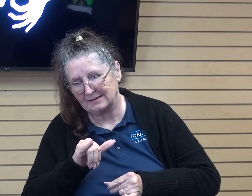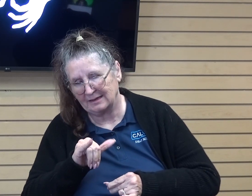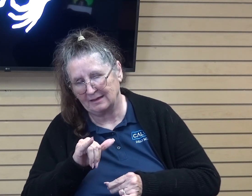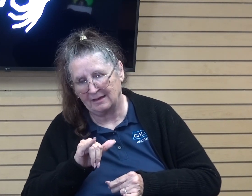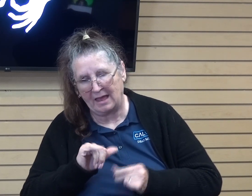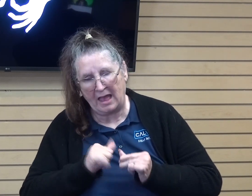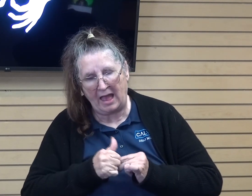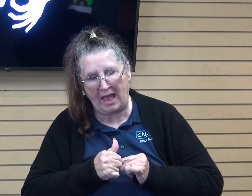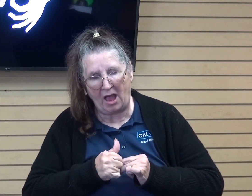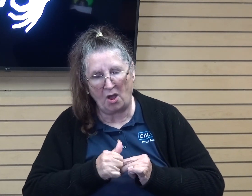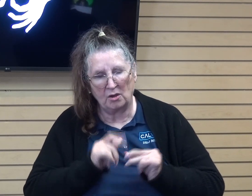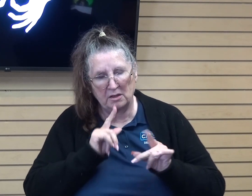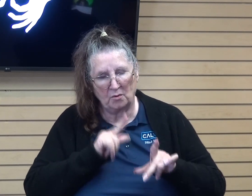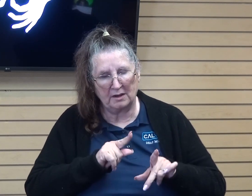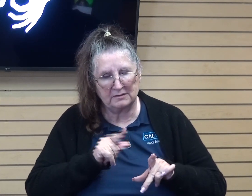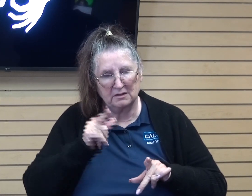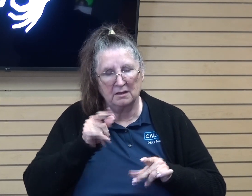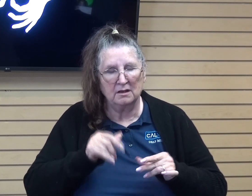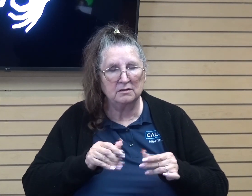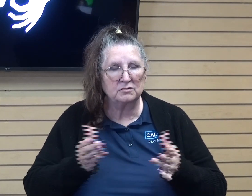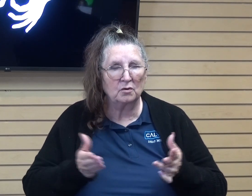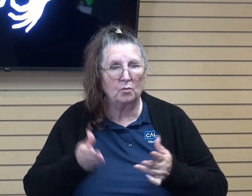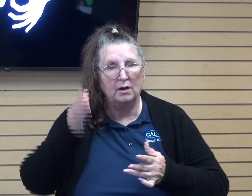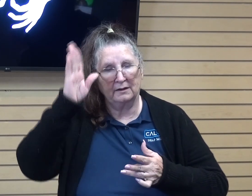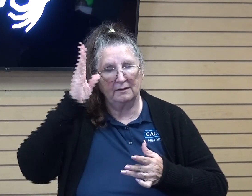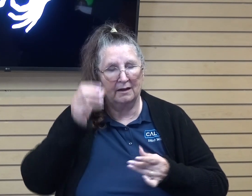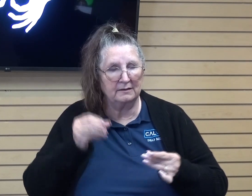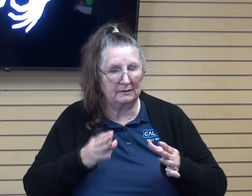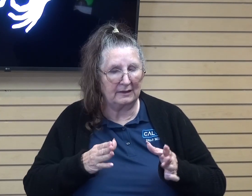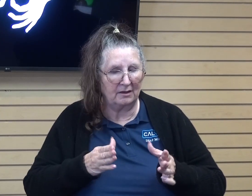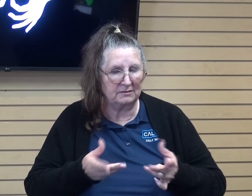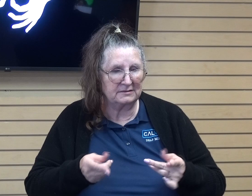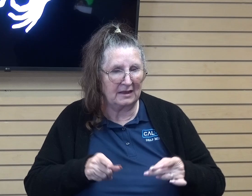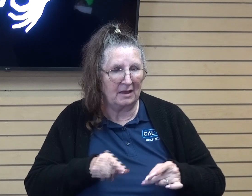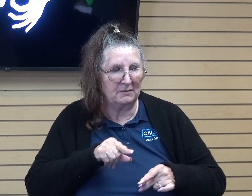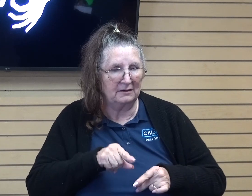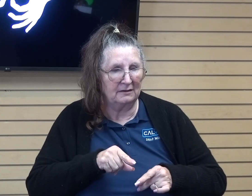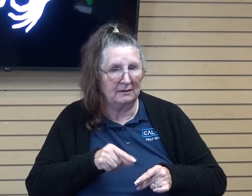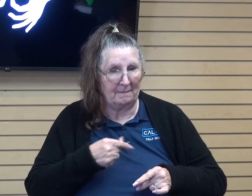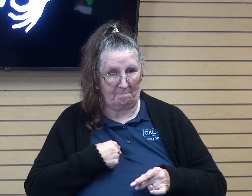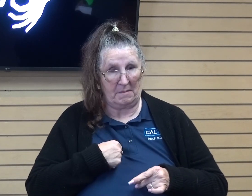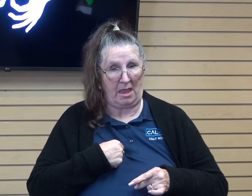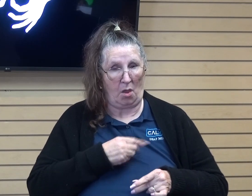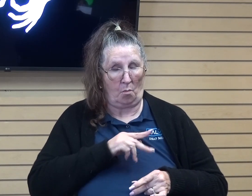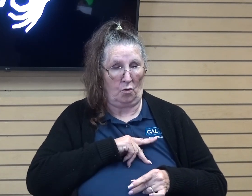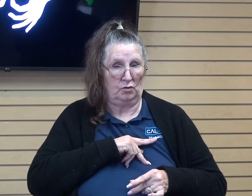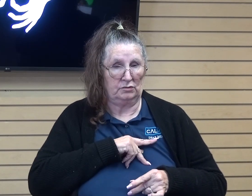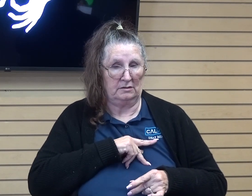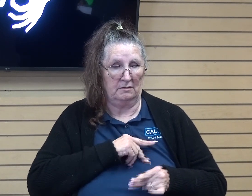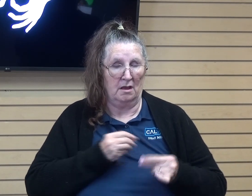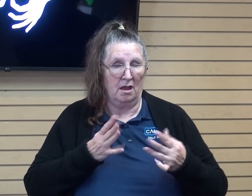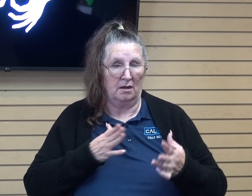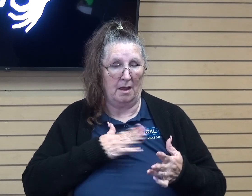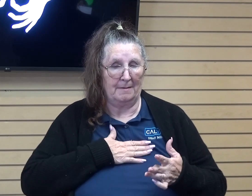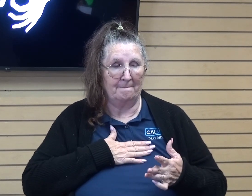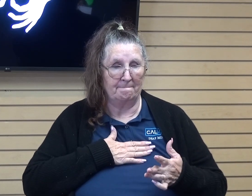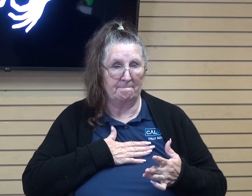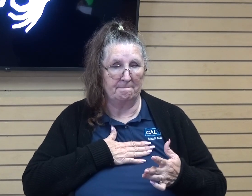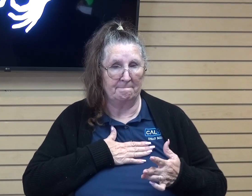to what God allows to happen to him. I think a lot of us, me personally, a lot of my afflictions